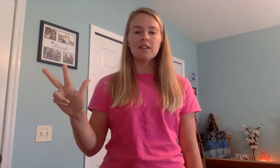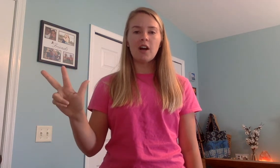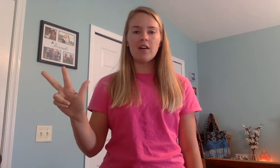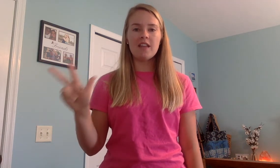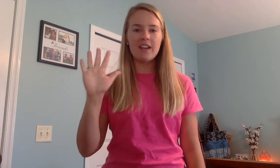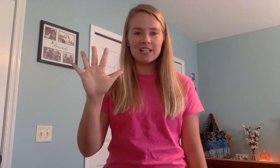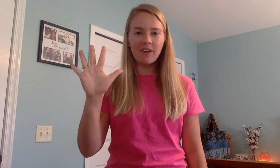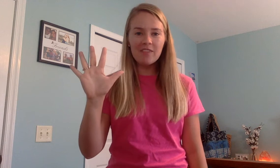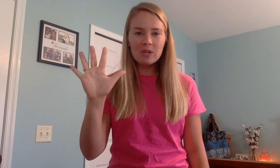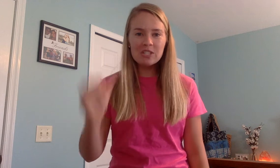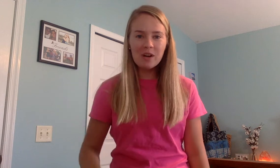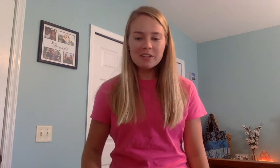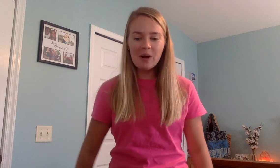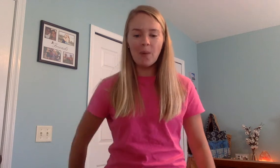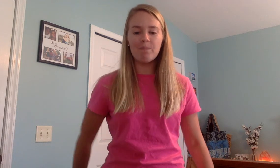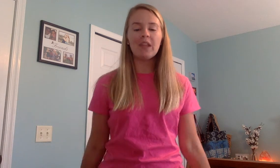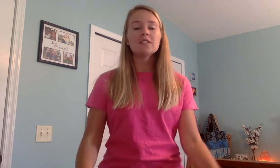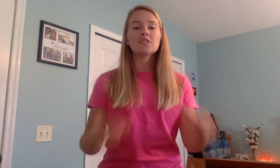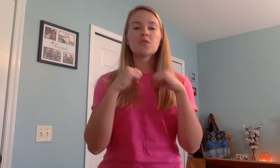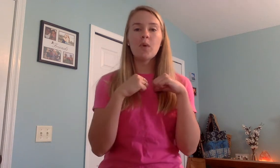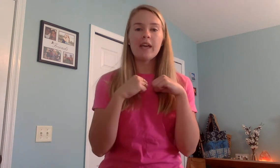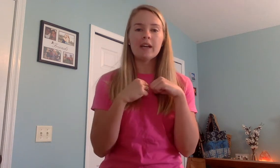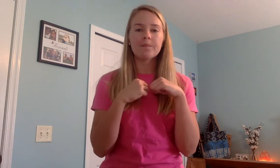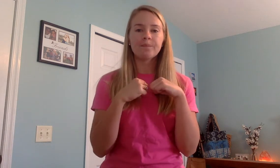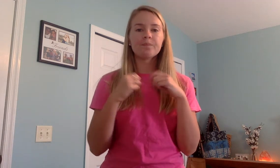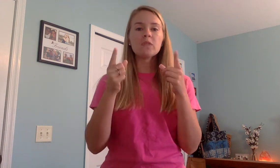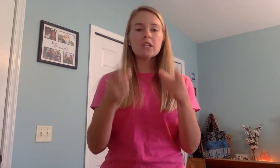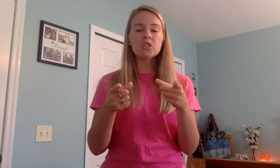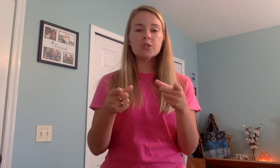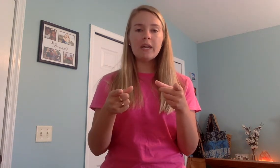All right, the next five you can do on your own. Swing, swing.